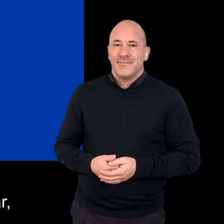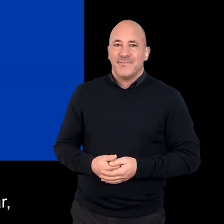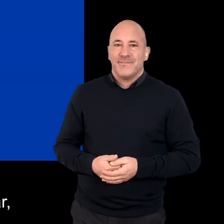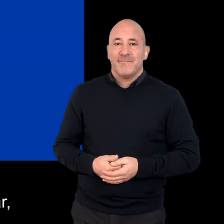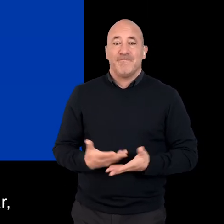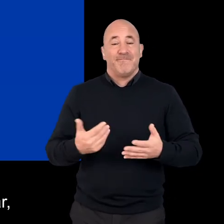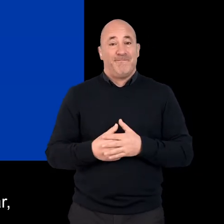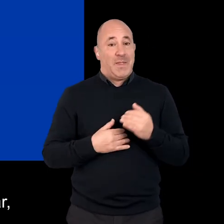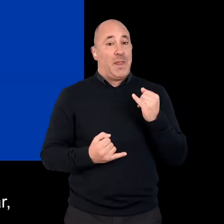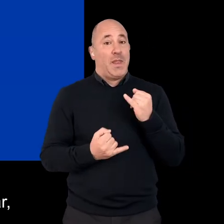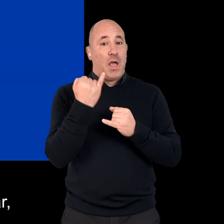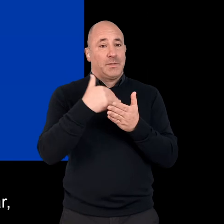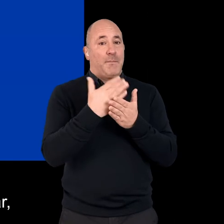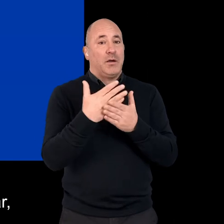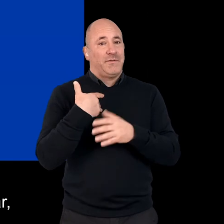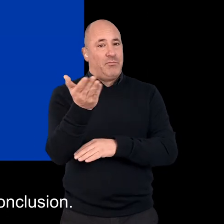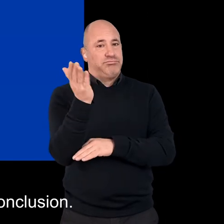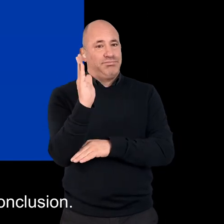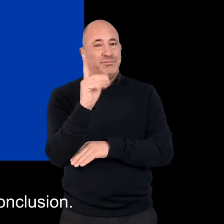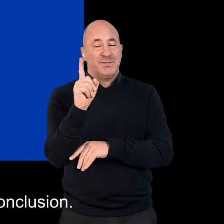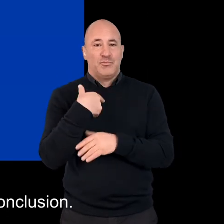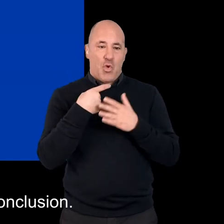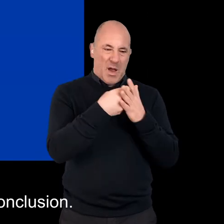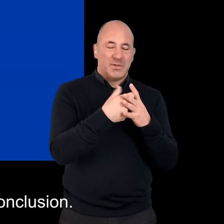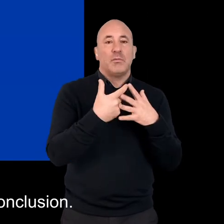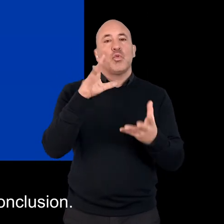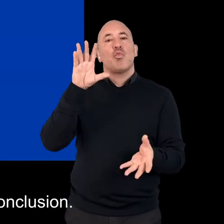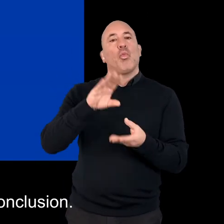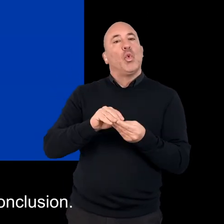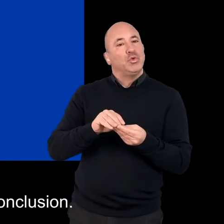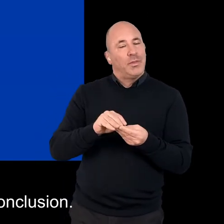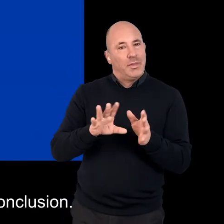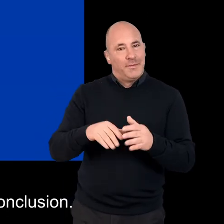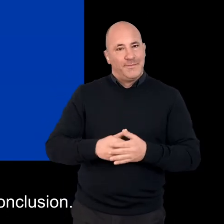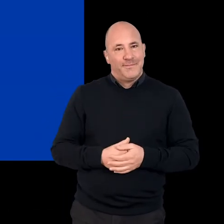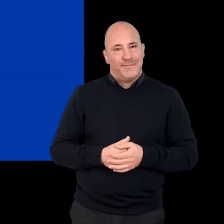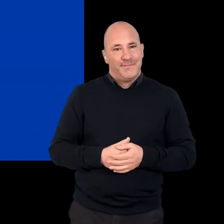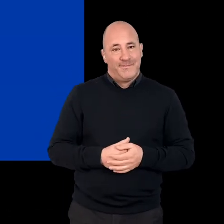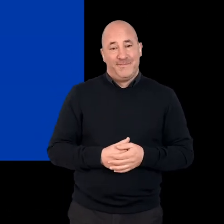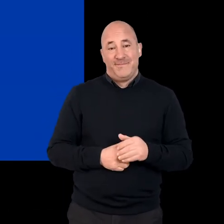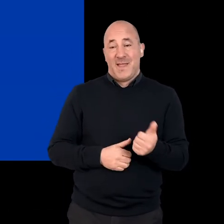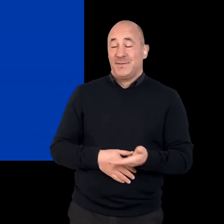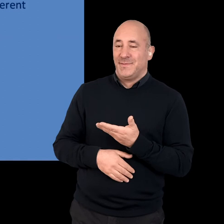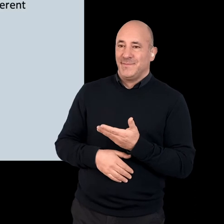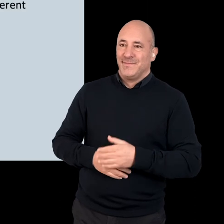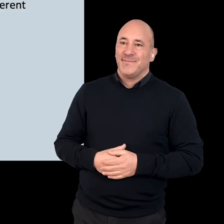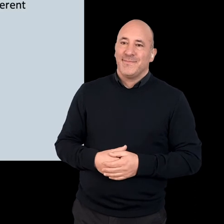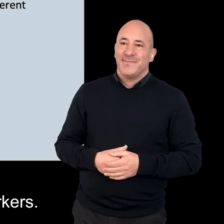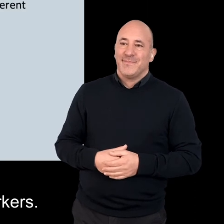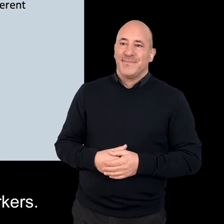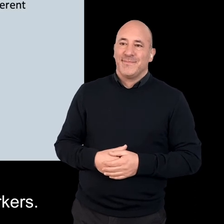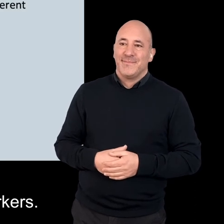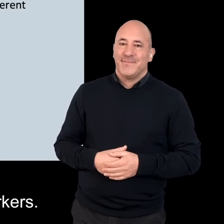Now we will move on to the final part of our webinar, which is our recommendations and conclusion. Next slide, please.